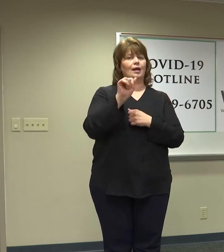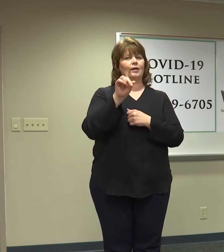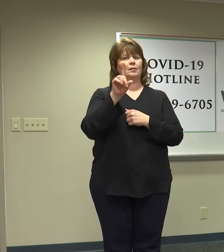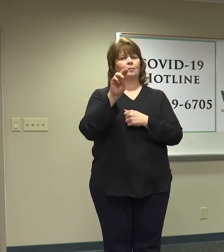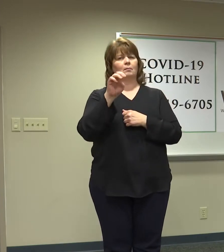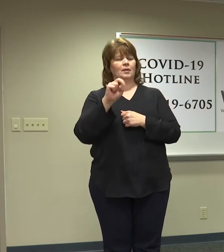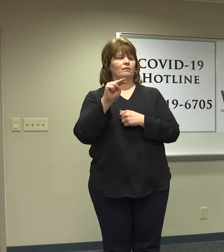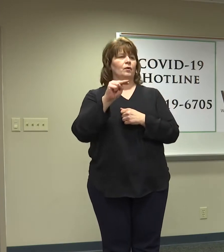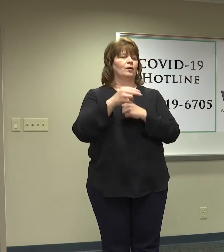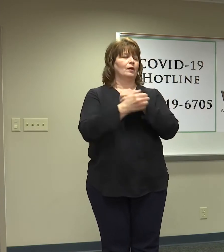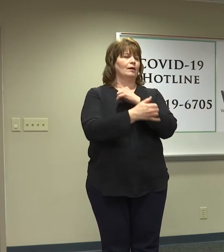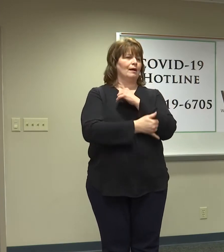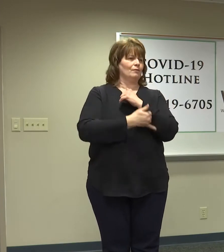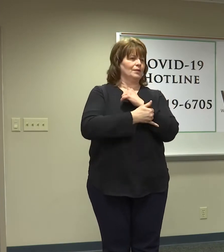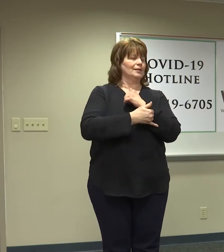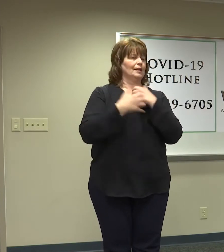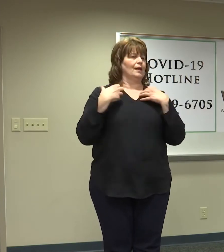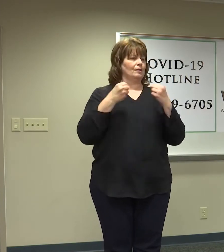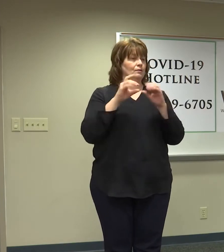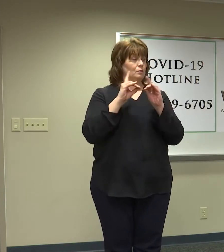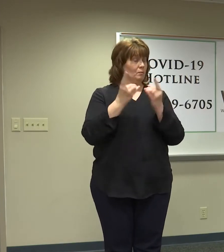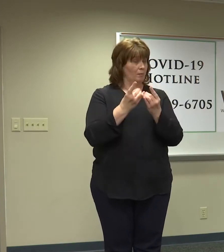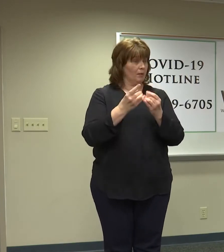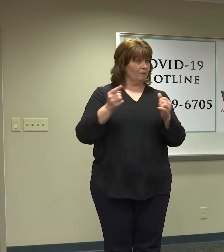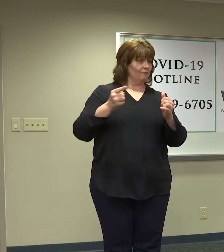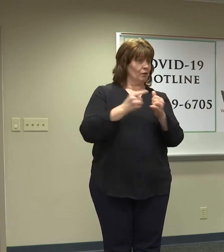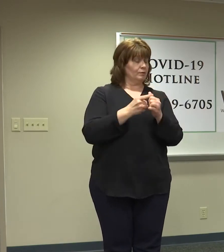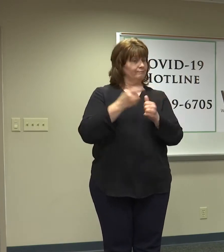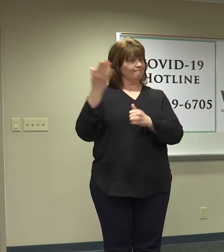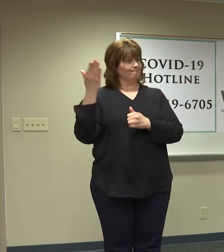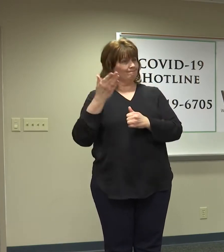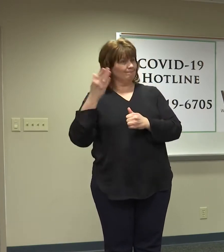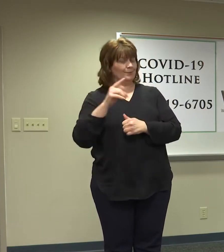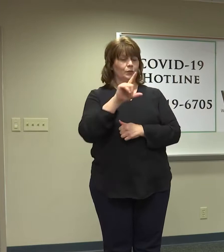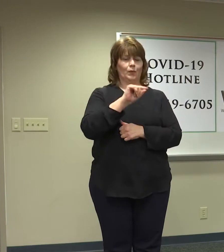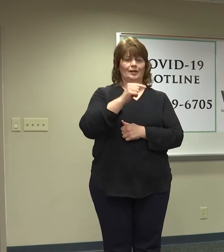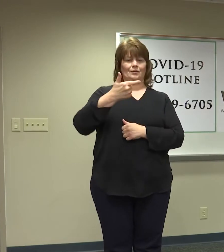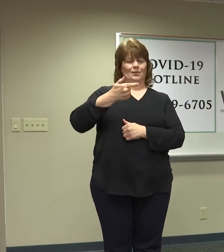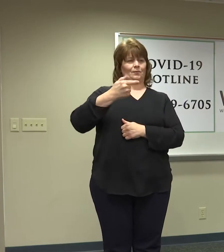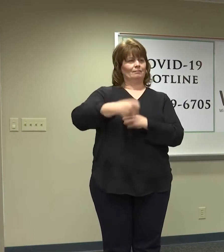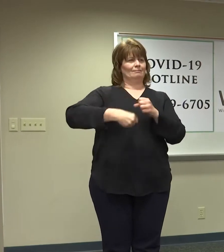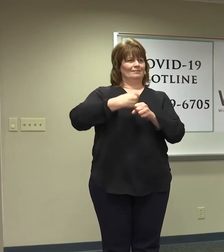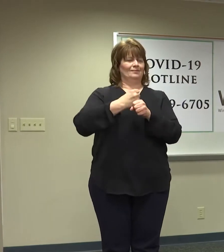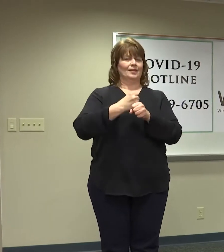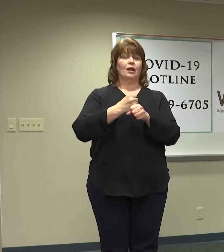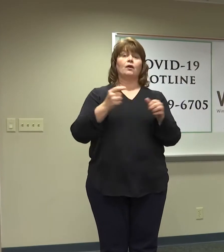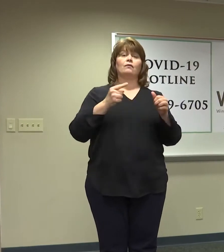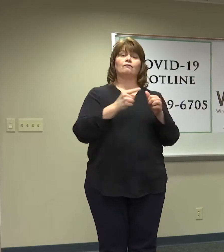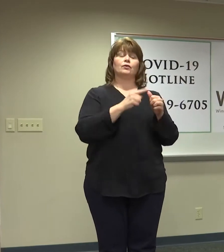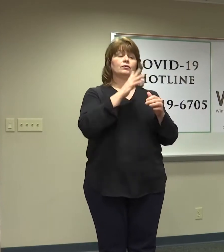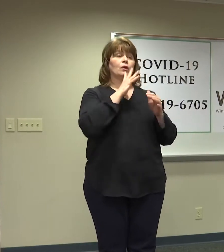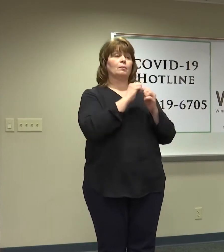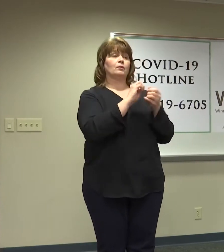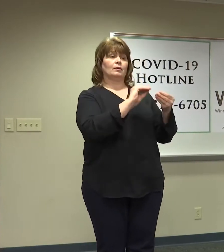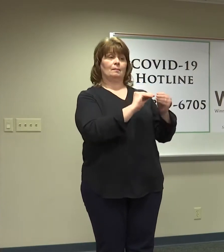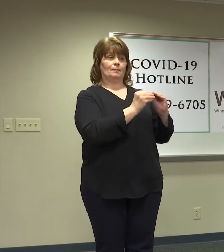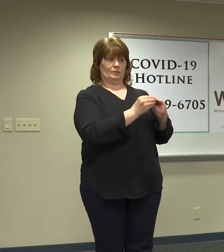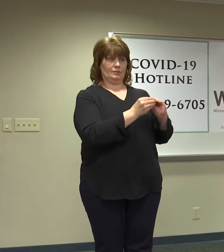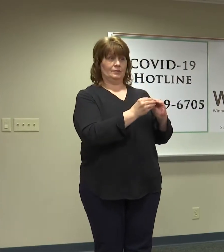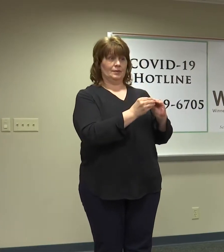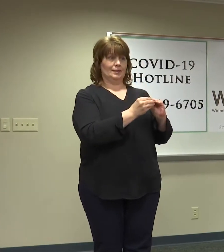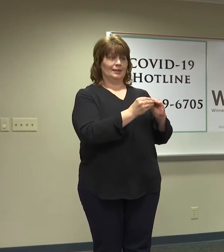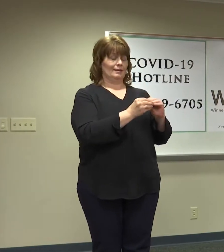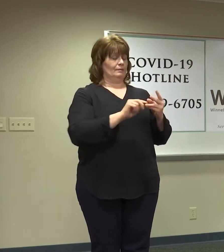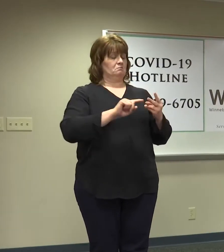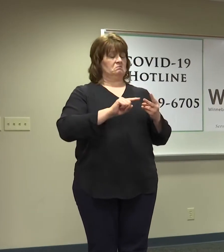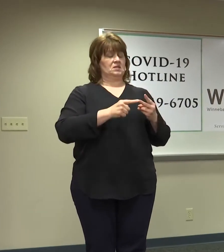of 2021. So we're going to change it up a little bit today. We're going to talk about numbers first and then a little bit more about some of